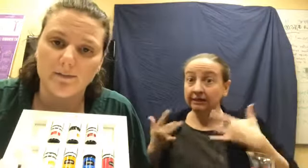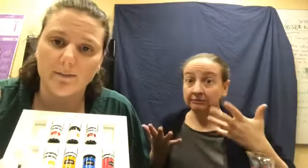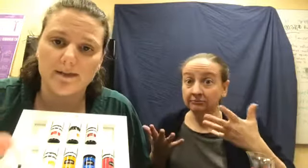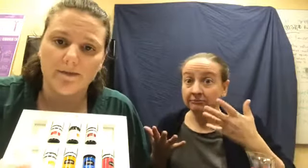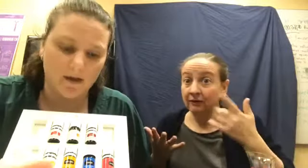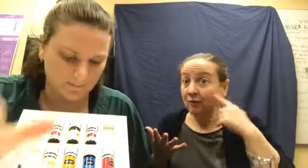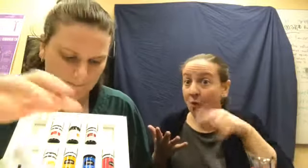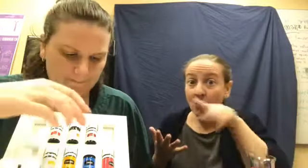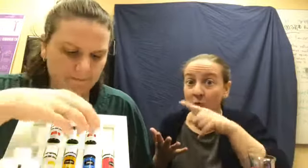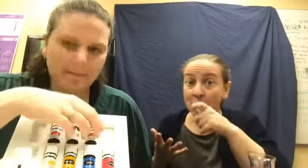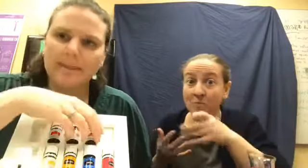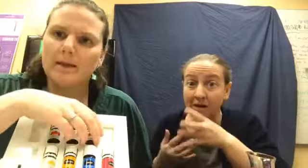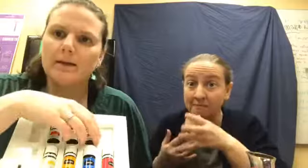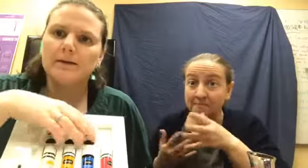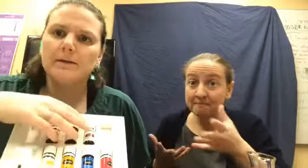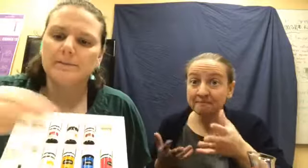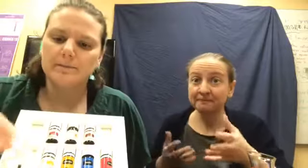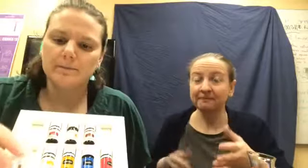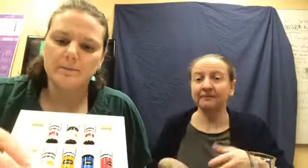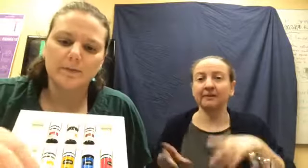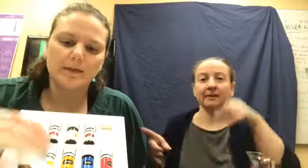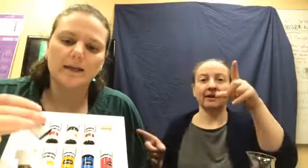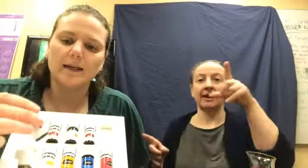mommies out there. Can I share something? Please.